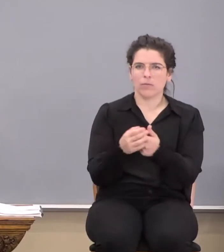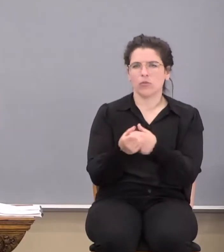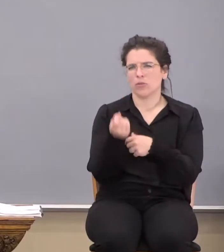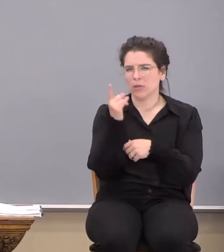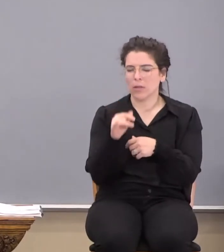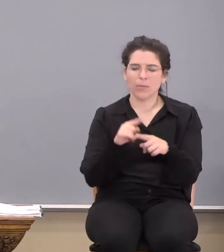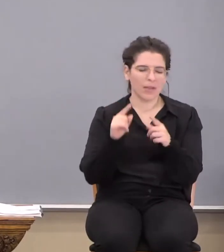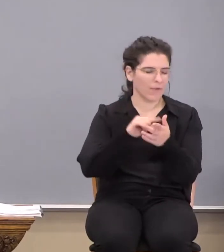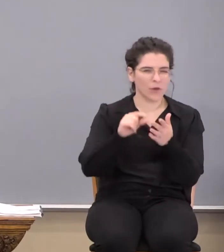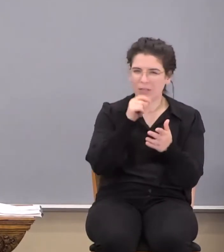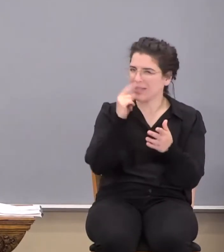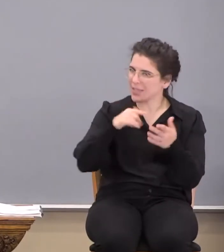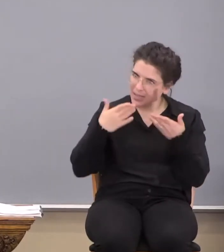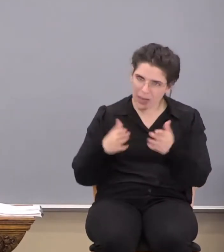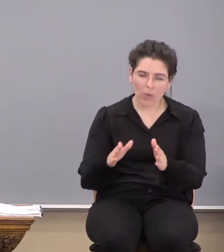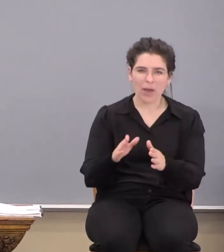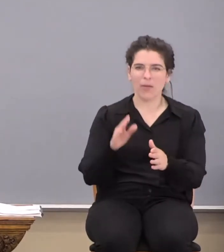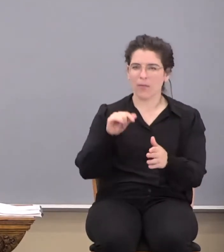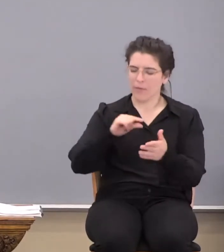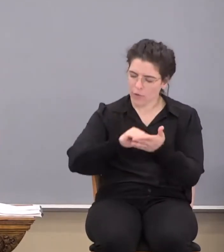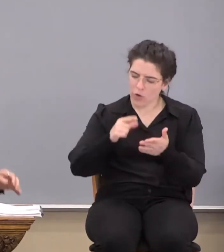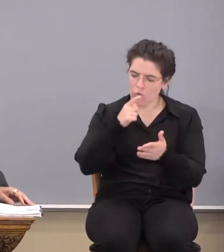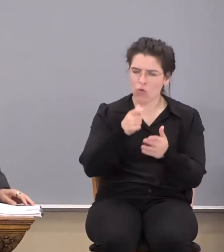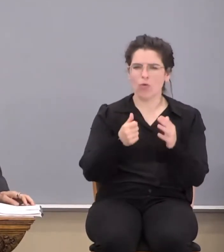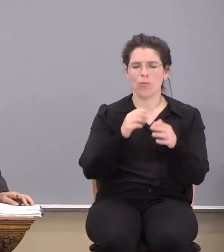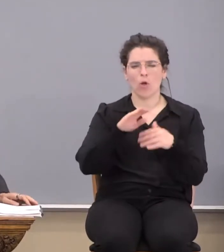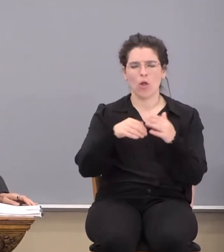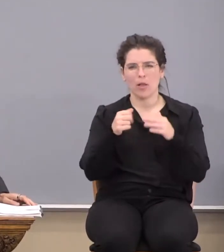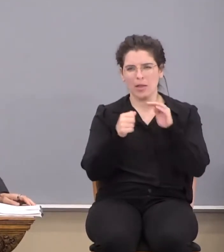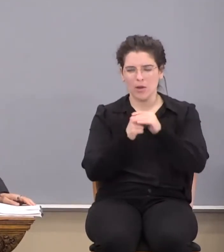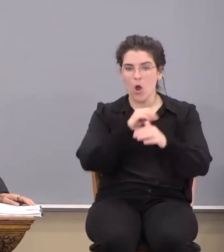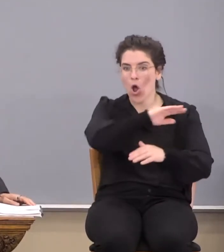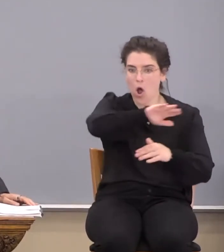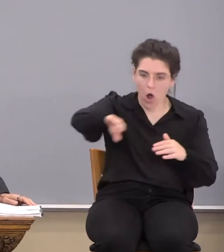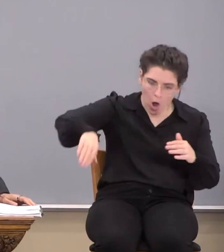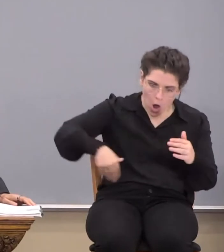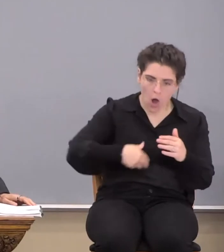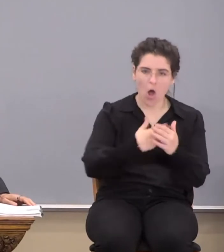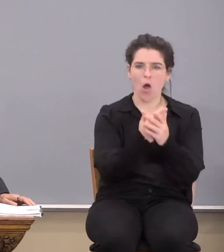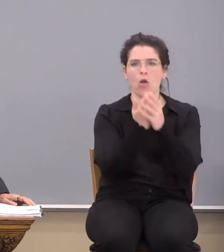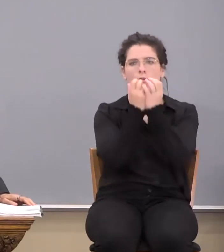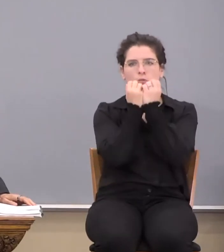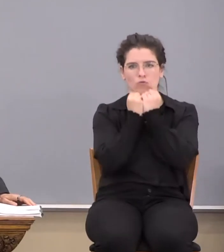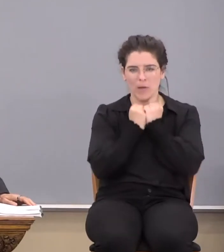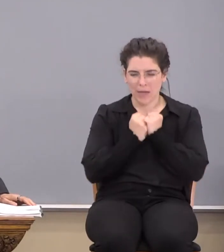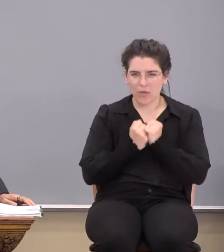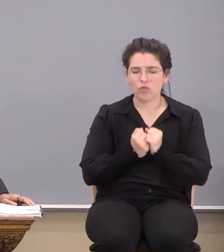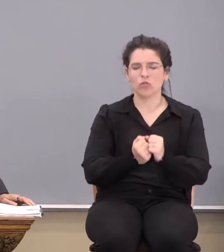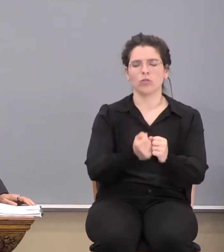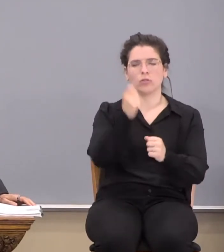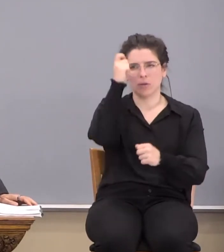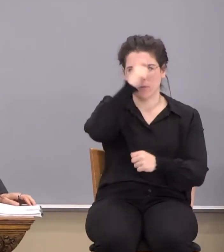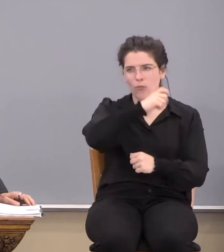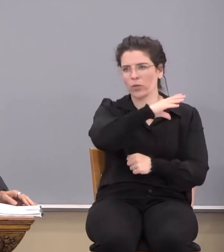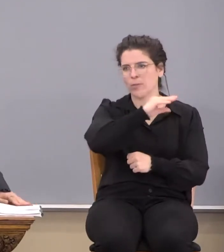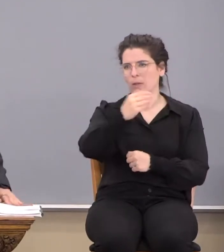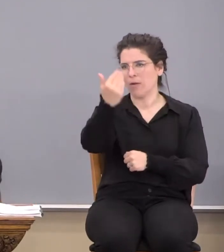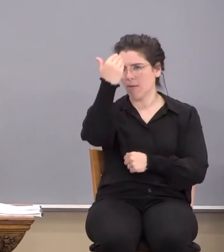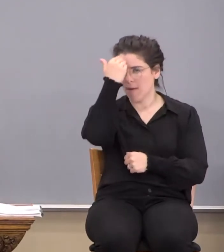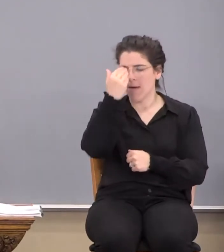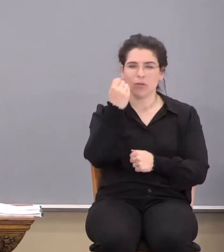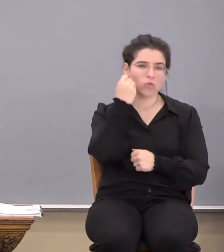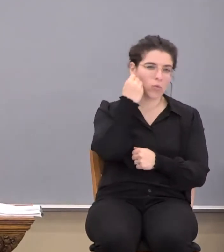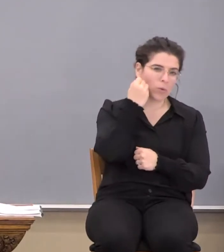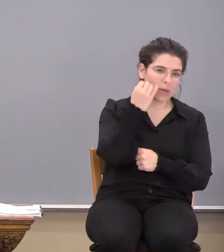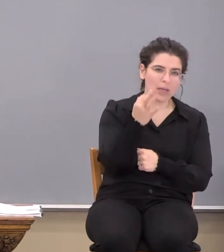That verse doesn't say it that way. That verse says, In whom are hid all the treasures of wisdom and knowledge. So if